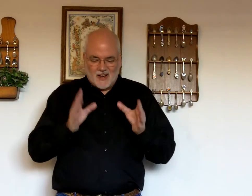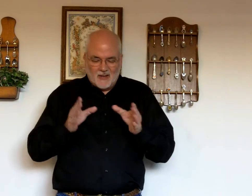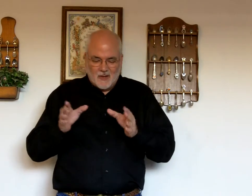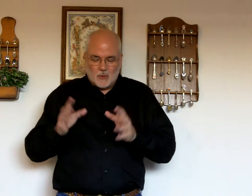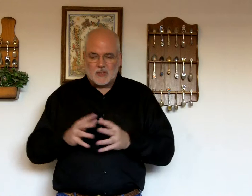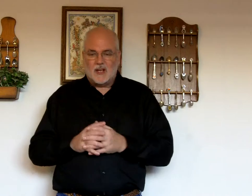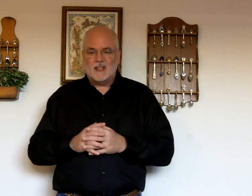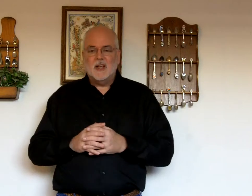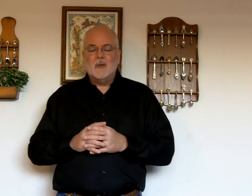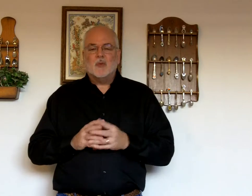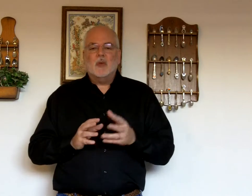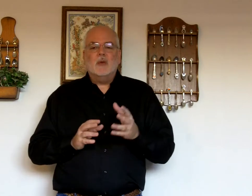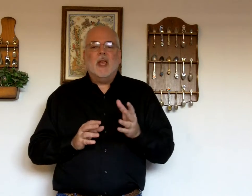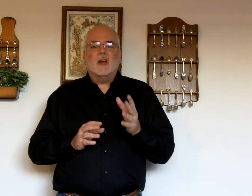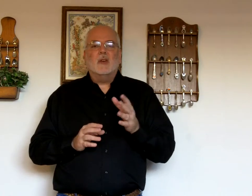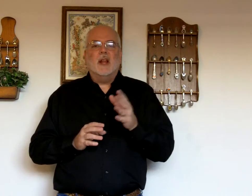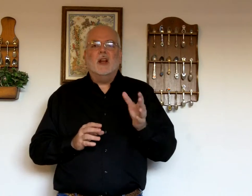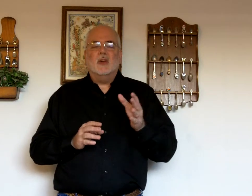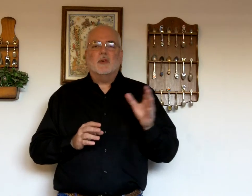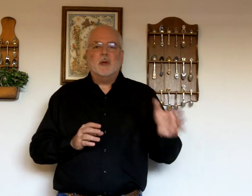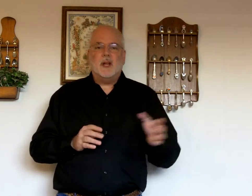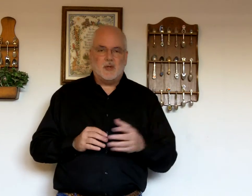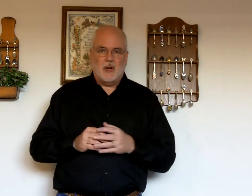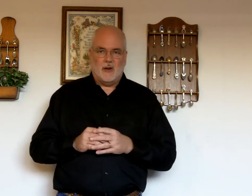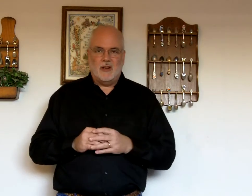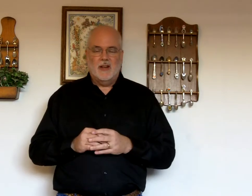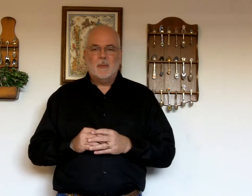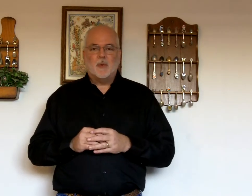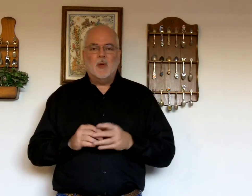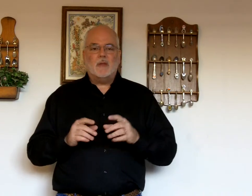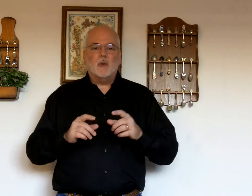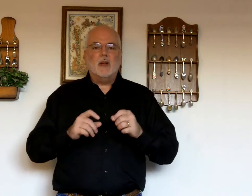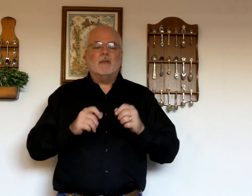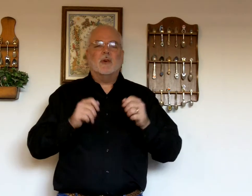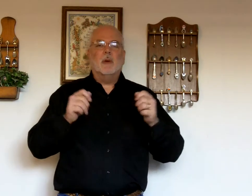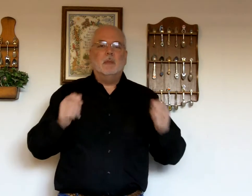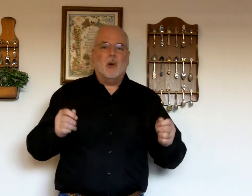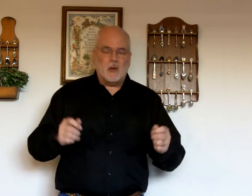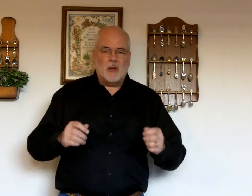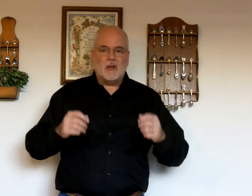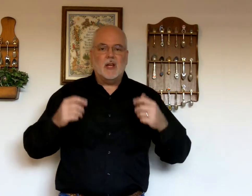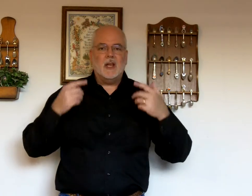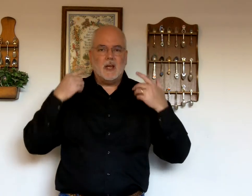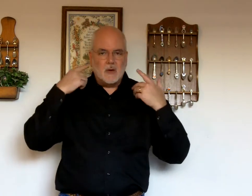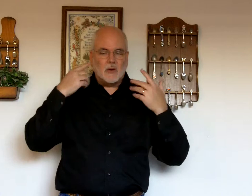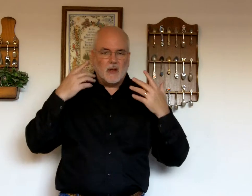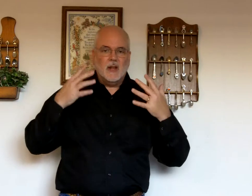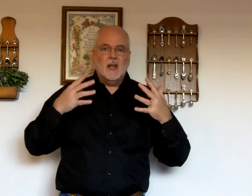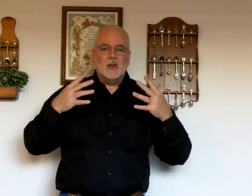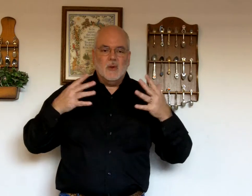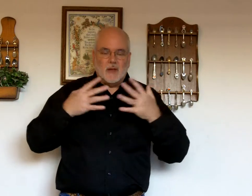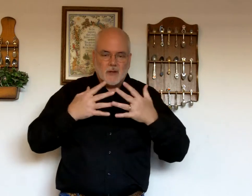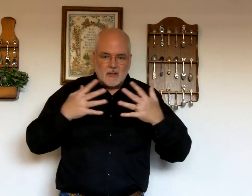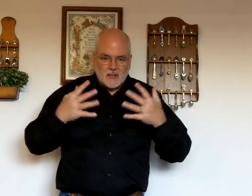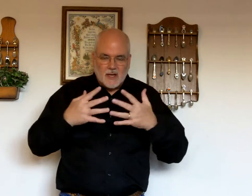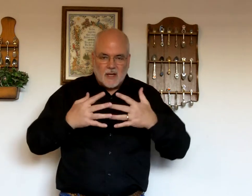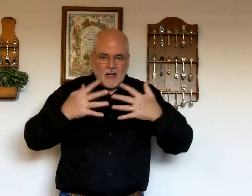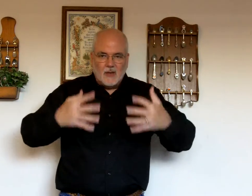individual sign you can't learn English from a dictionary you have to read it from a book you have to hear it you have to see it in